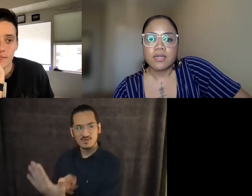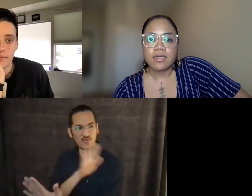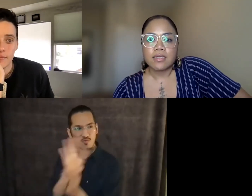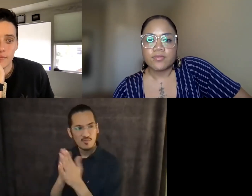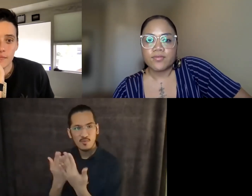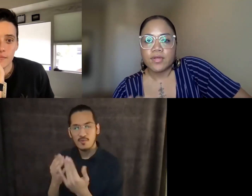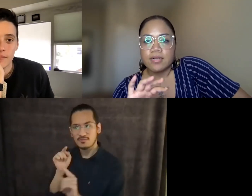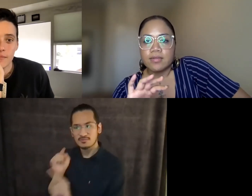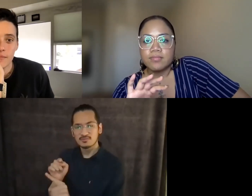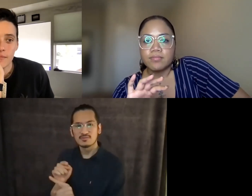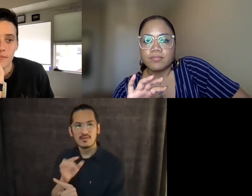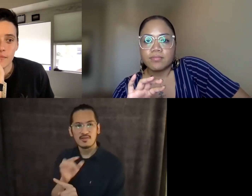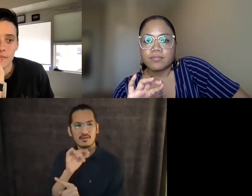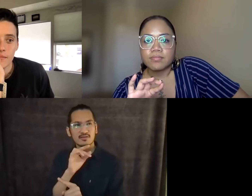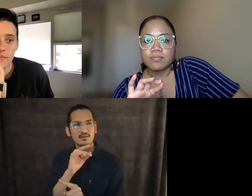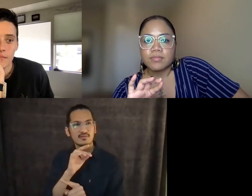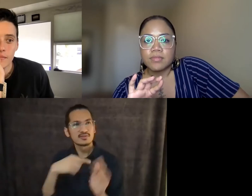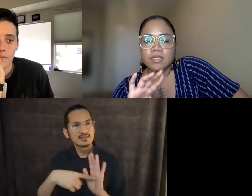of, um,